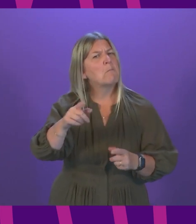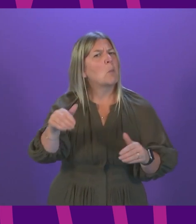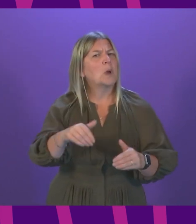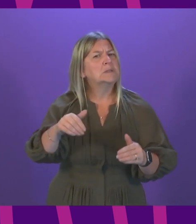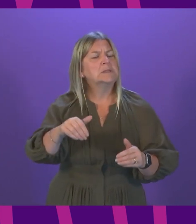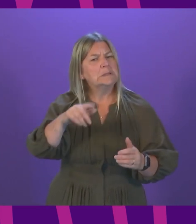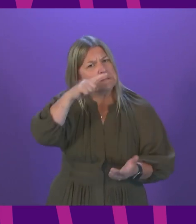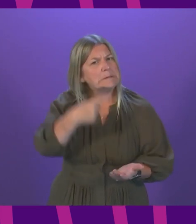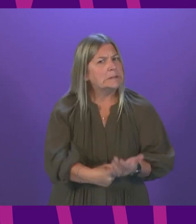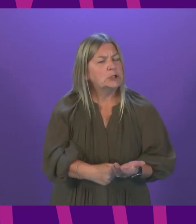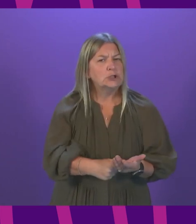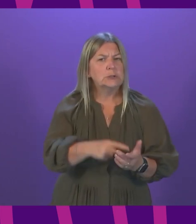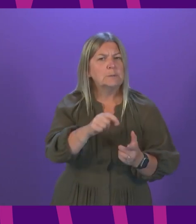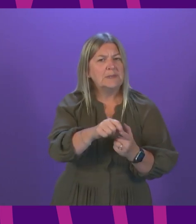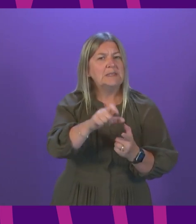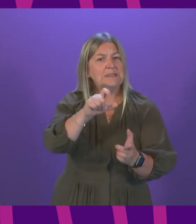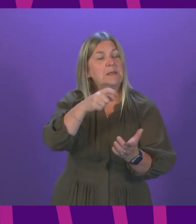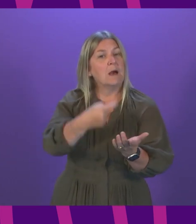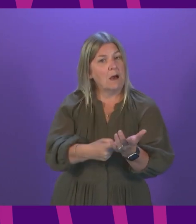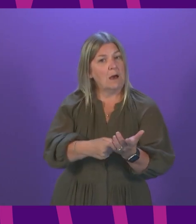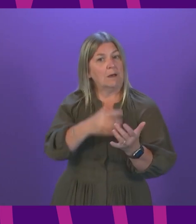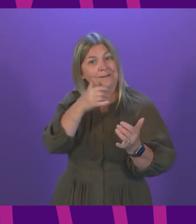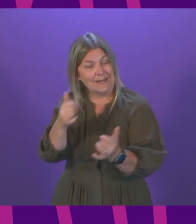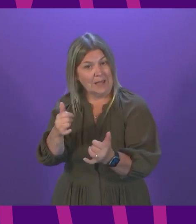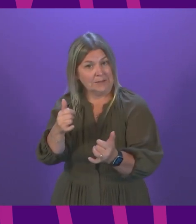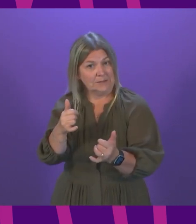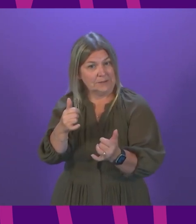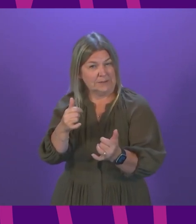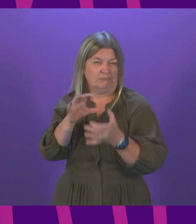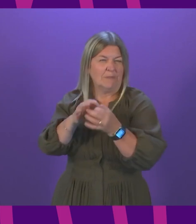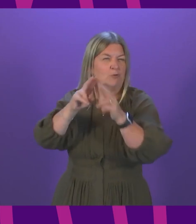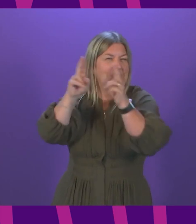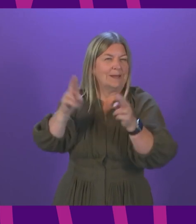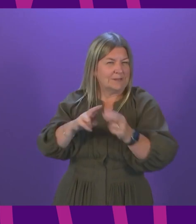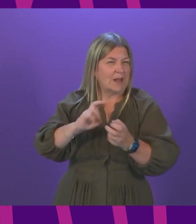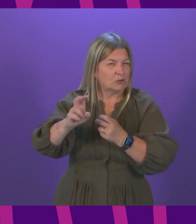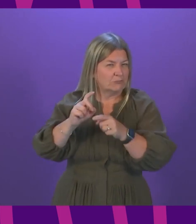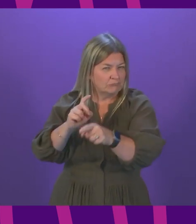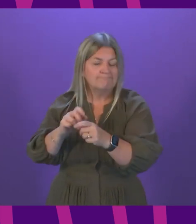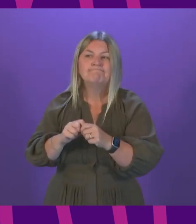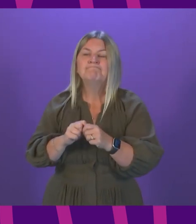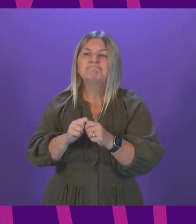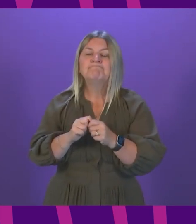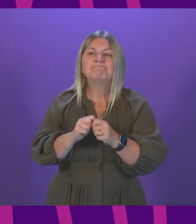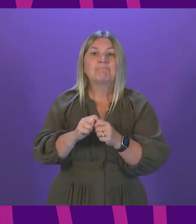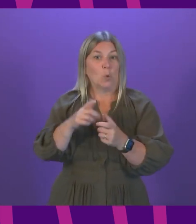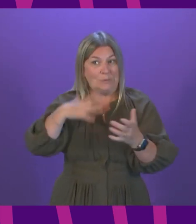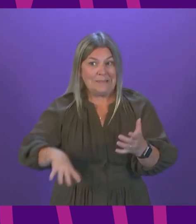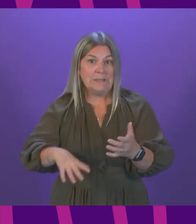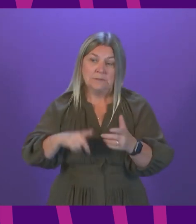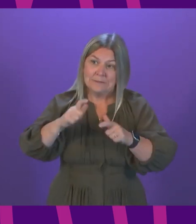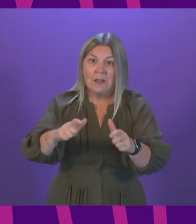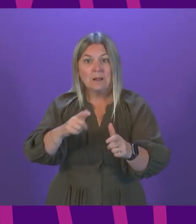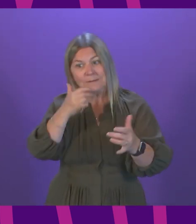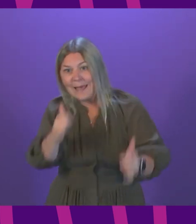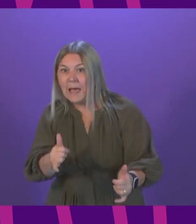on whether PCR tests for fully vaccinated people entering the country from non-red-list countries will still be required. If the decision is made